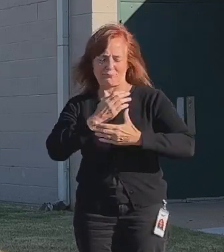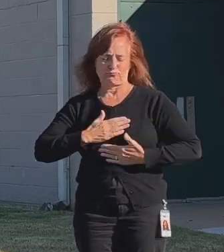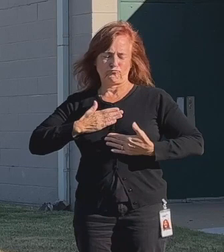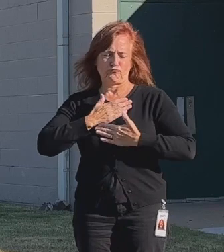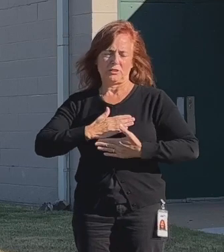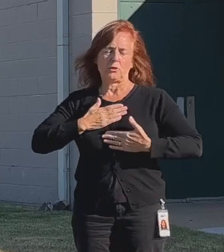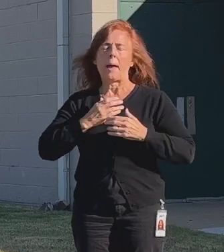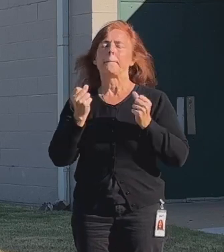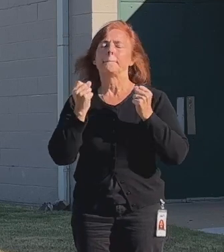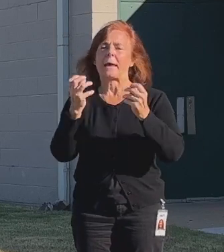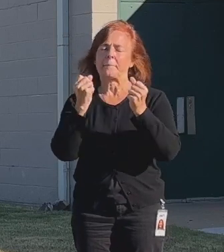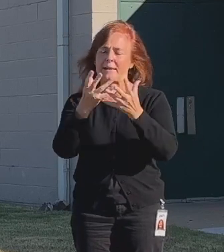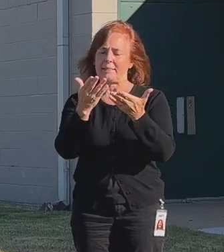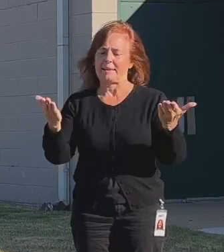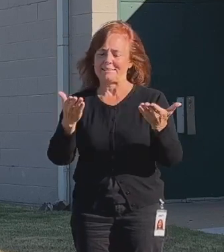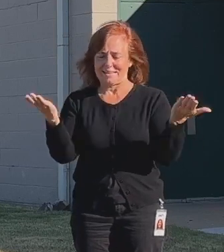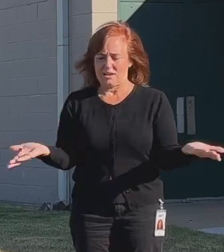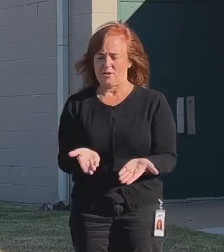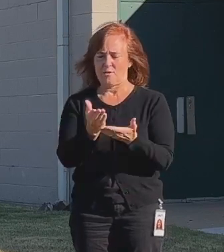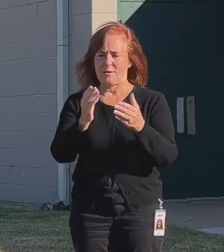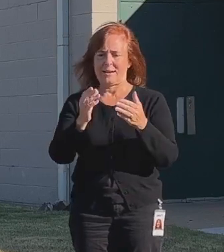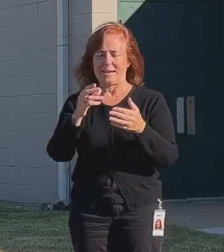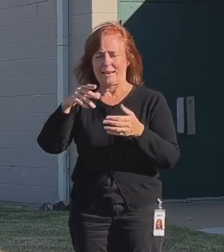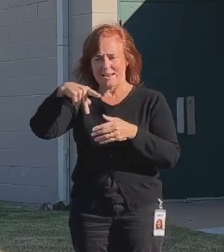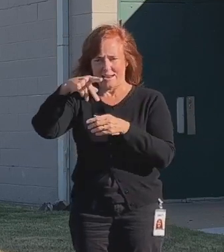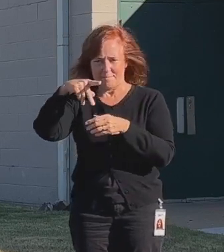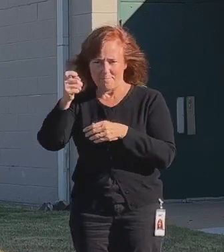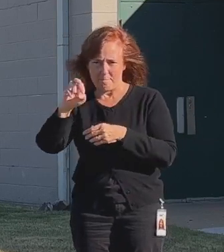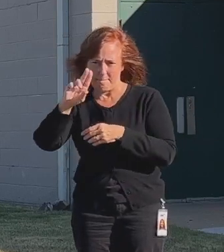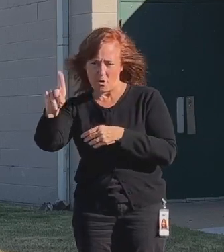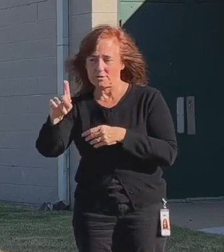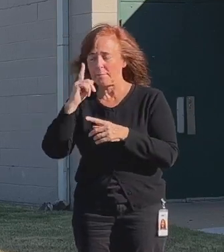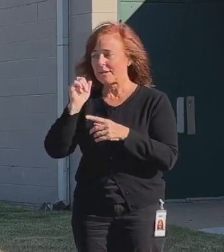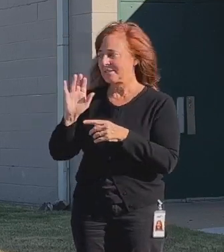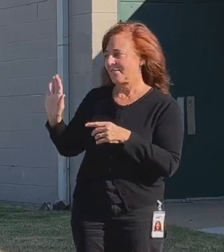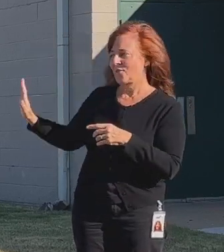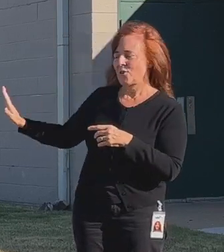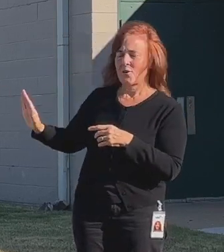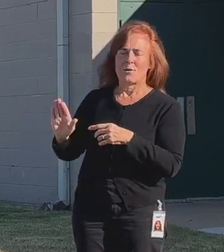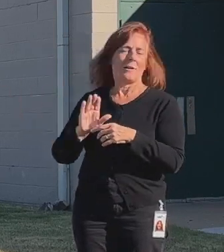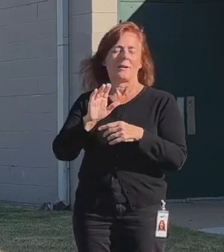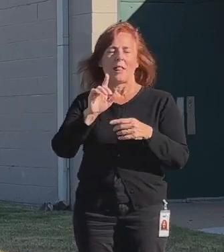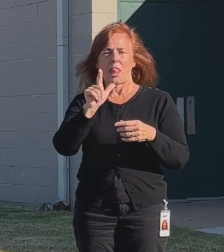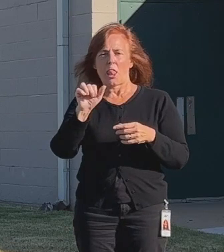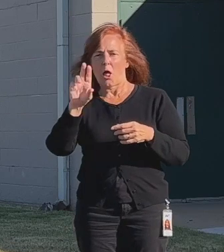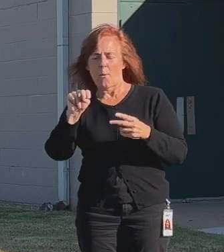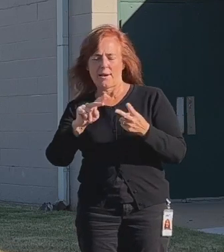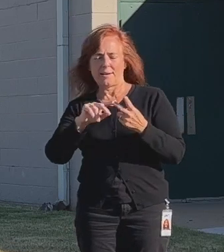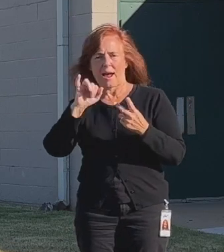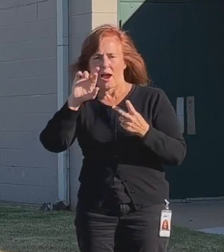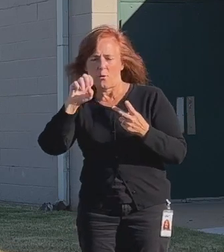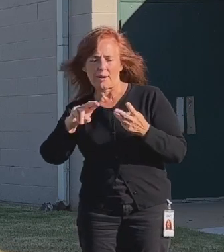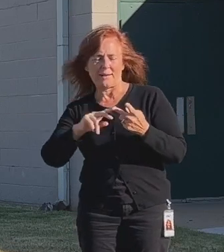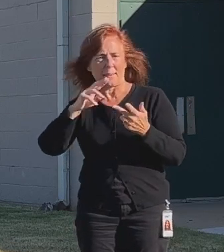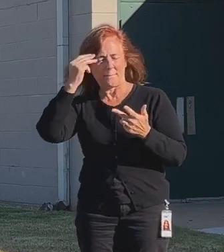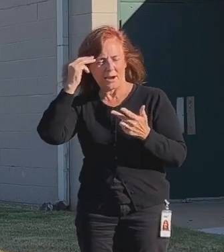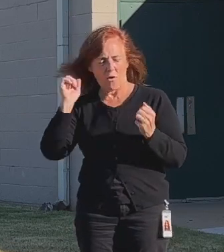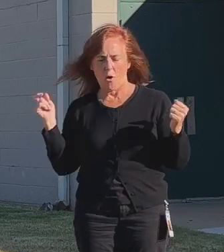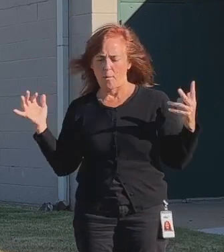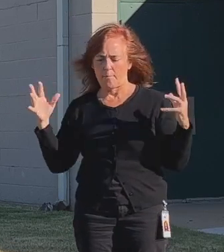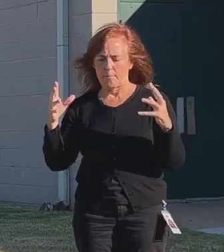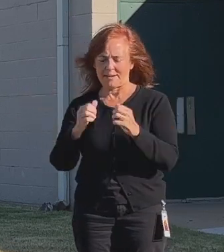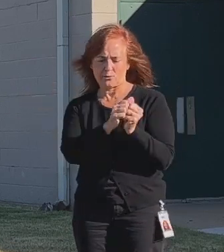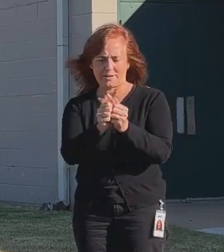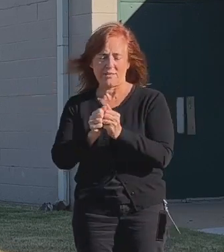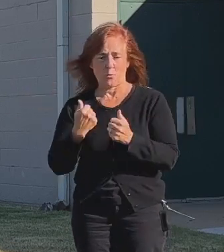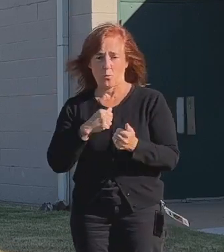as many things as possible in our parks. And because of Lauren and Irene and the mayor and the other people who brought this all together and